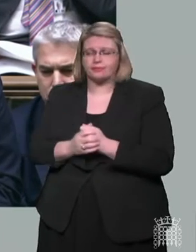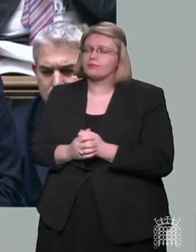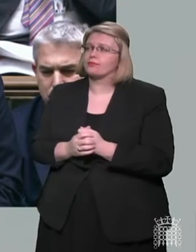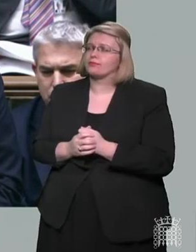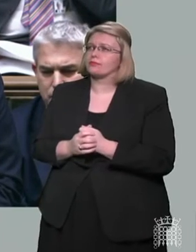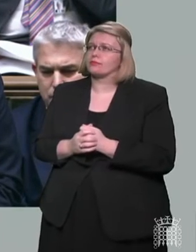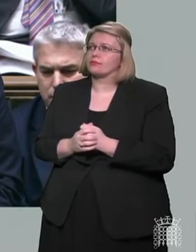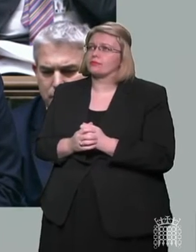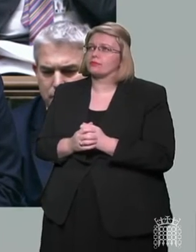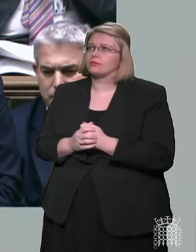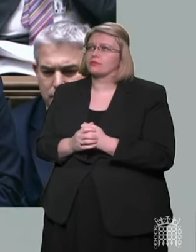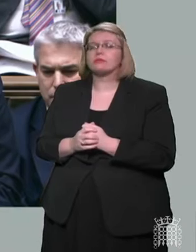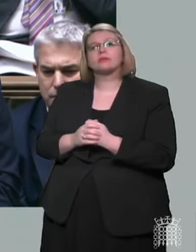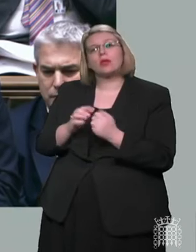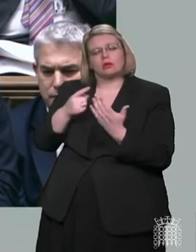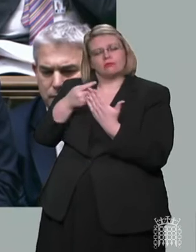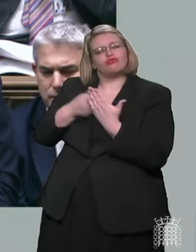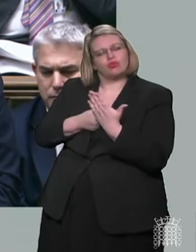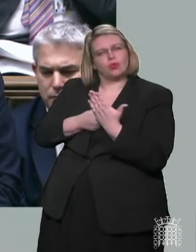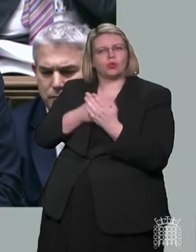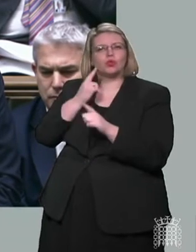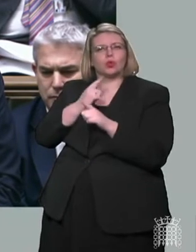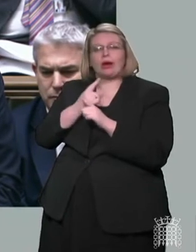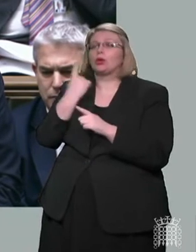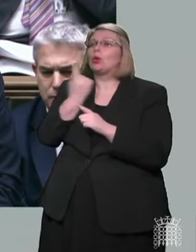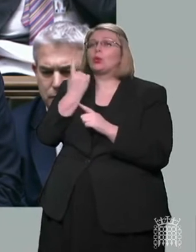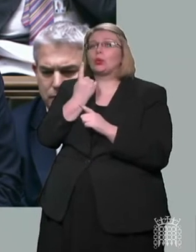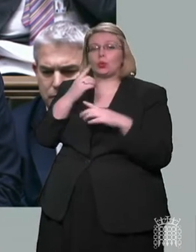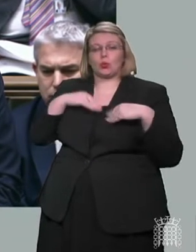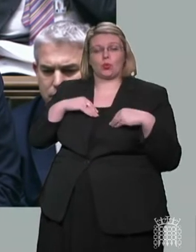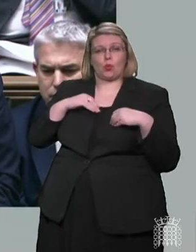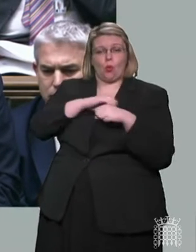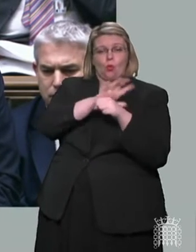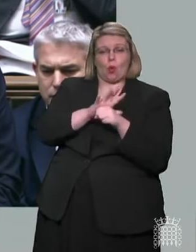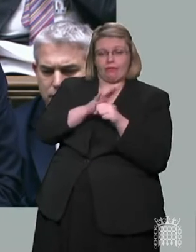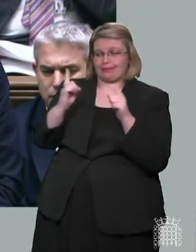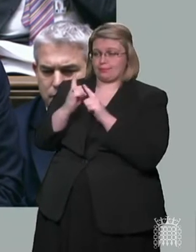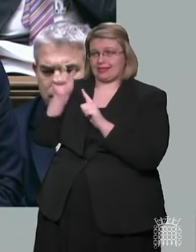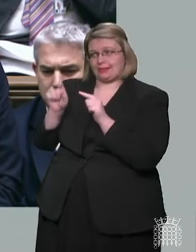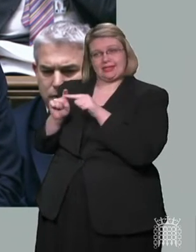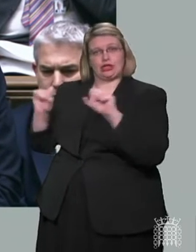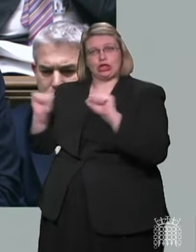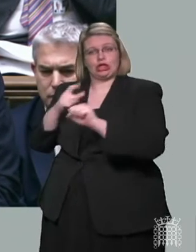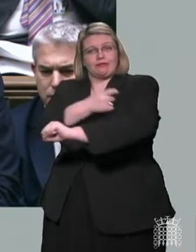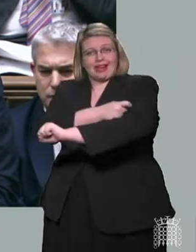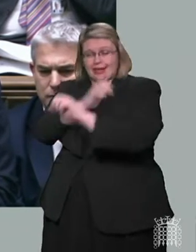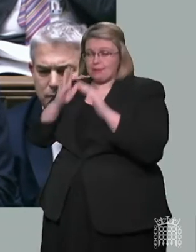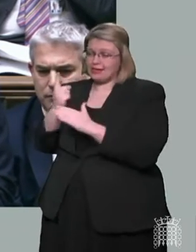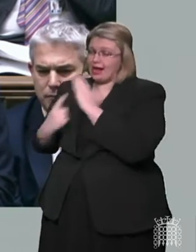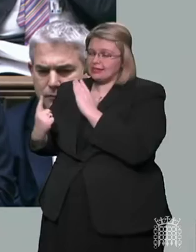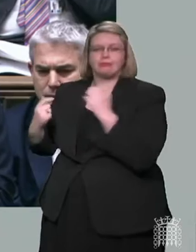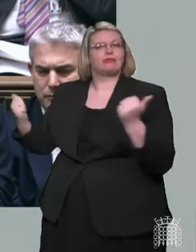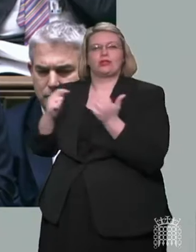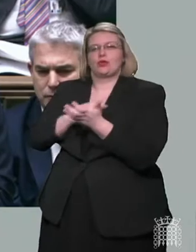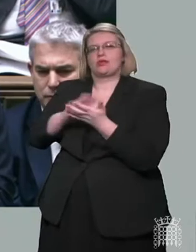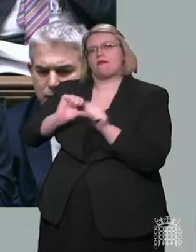the legal requirement for close contacts who are not fully vaccinated to self-isolate. Until the 1st of April we will